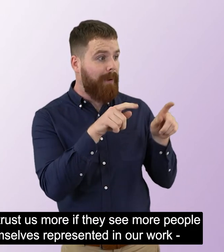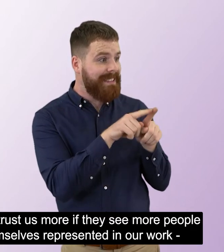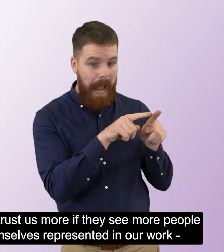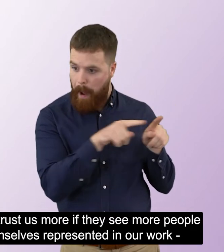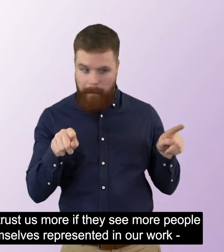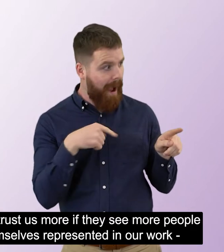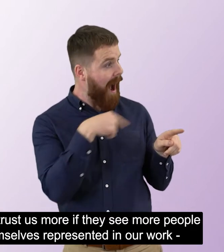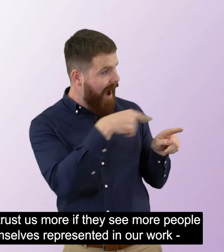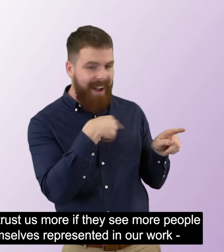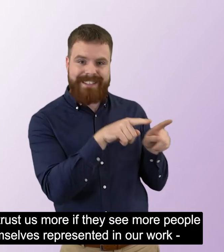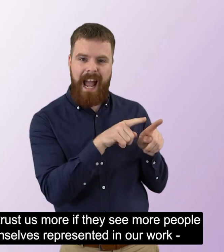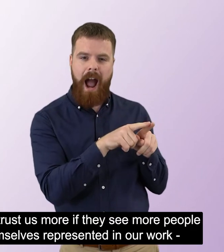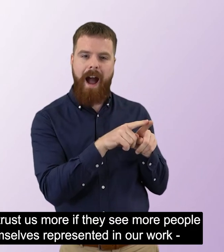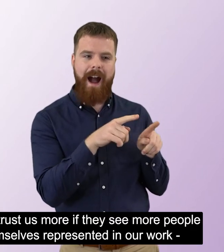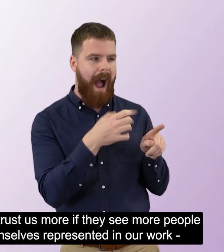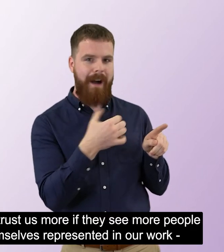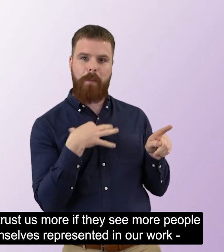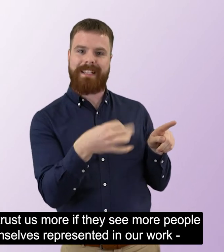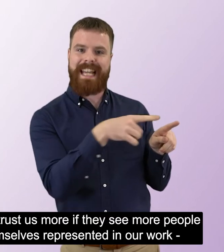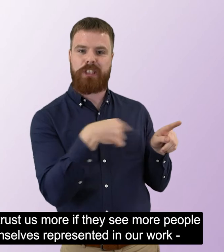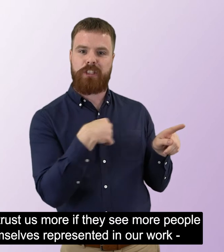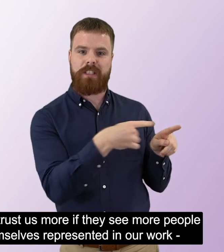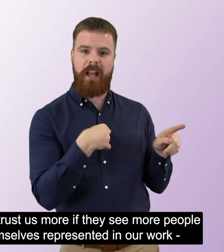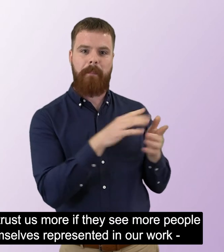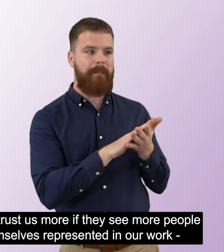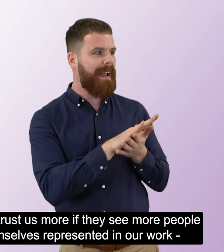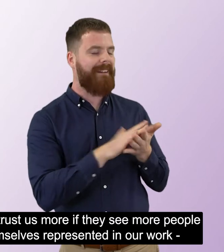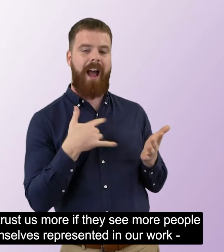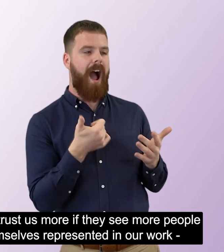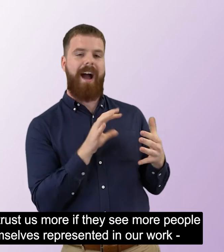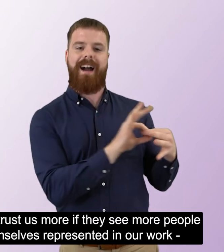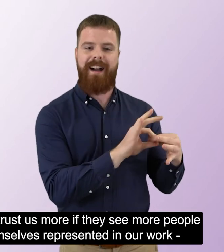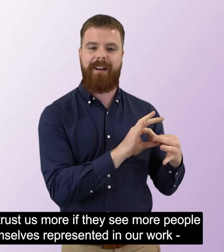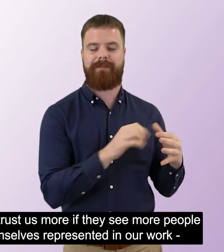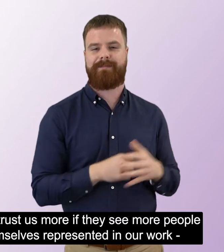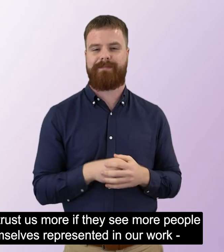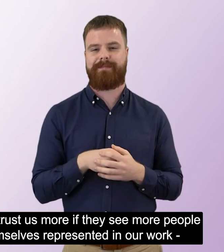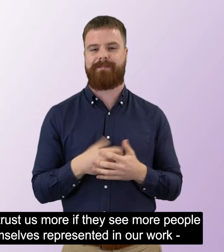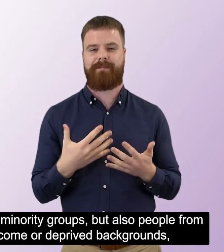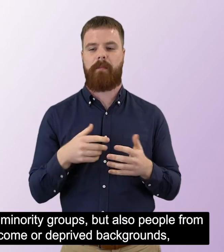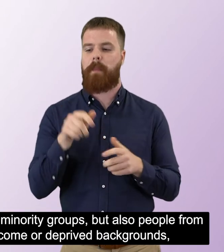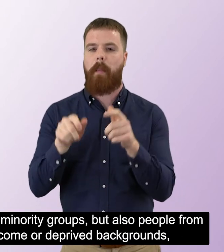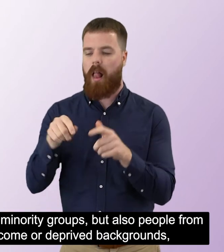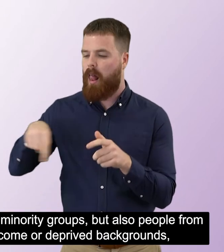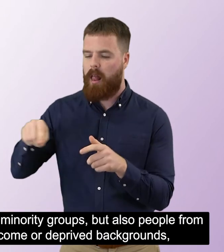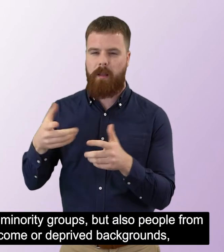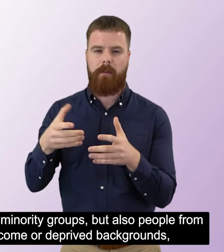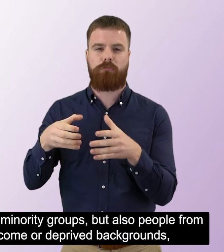People will trust us more if they see more people like themselves represented in our work. People from minority groups,